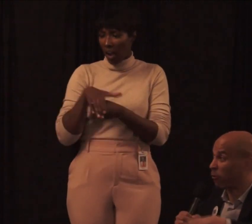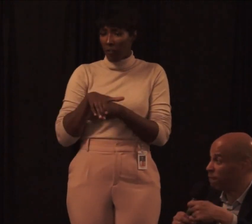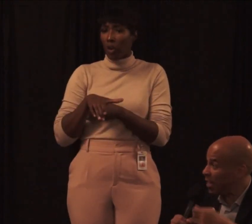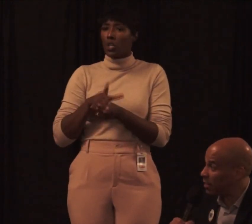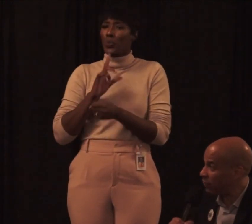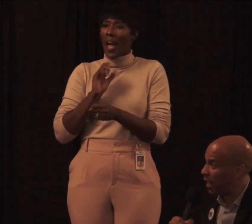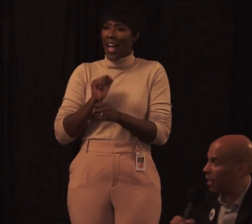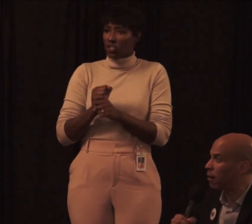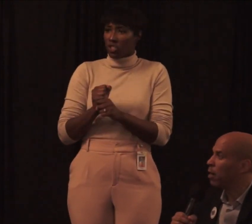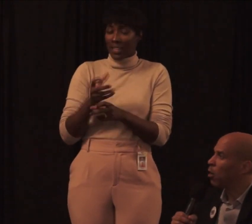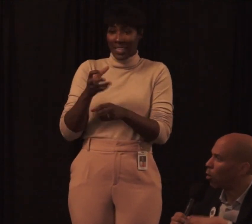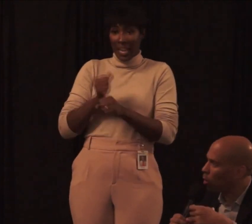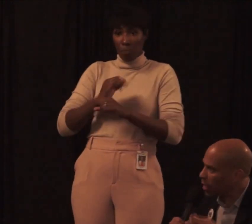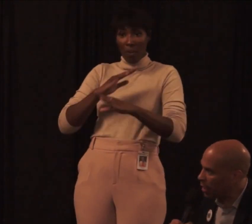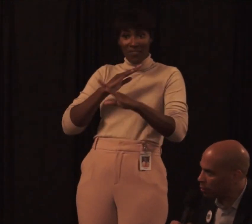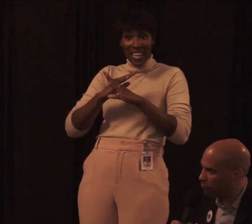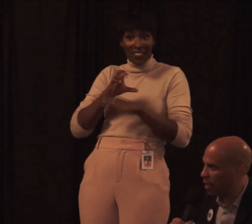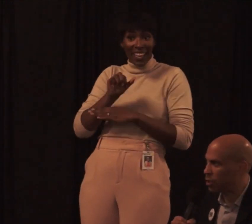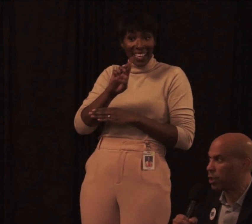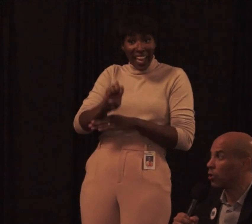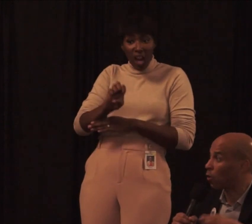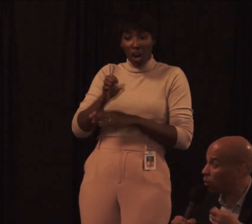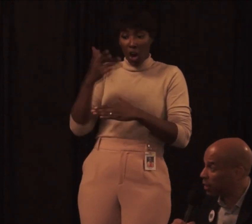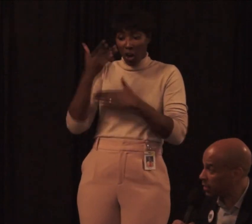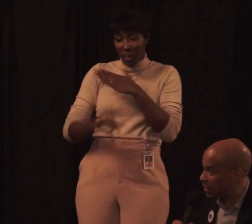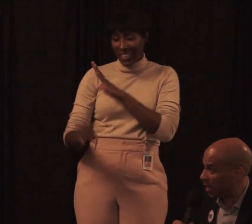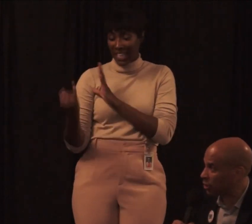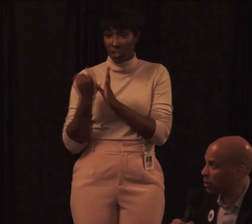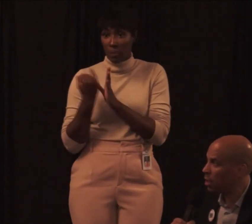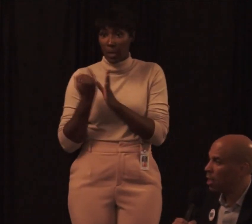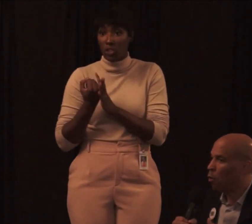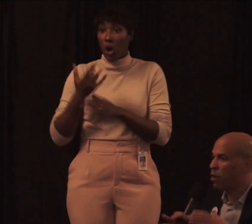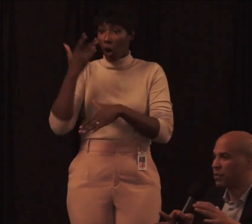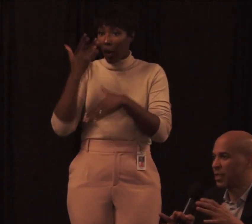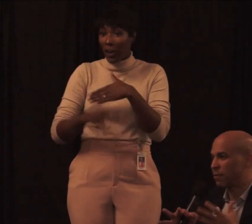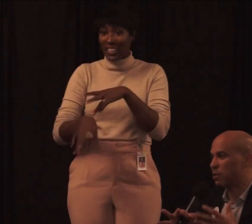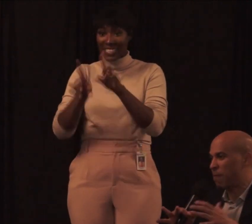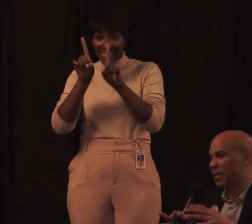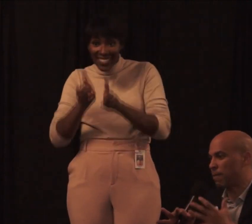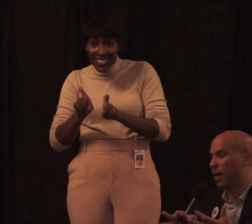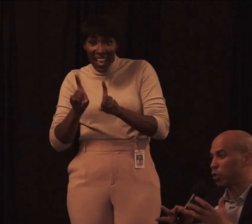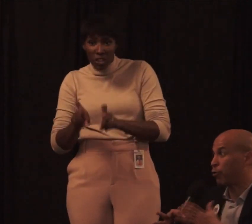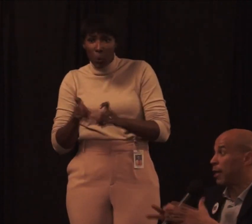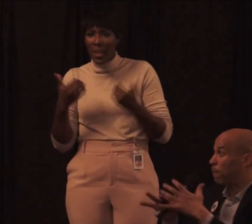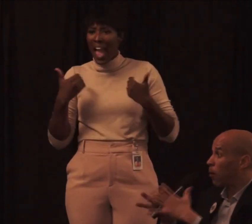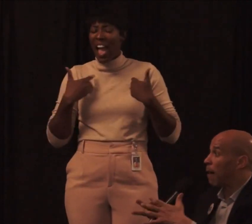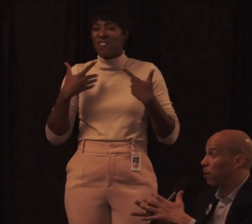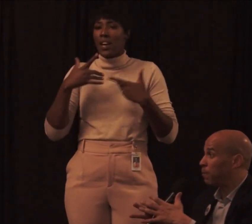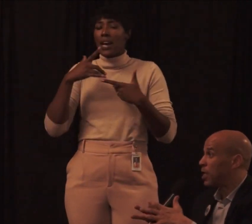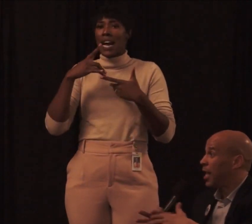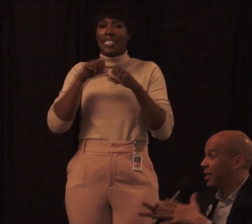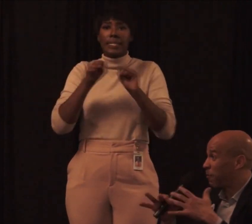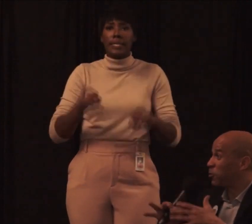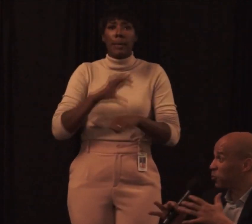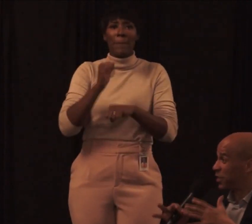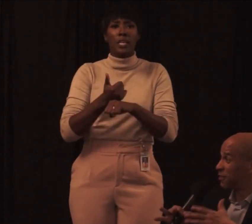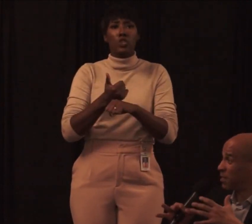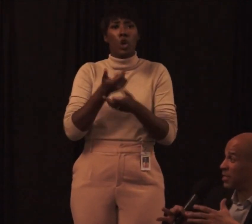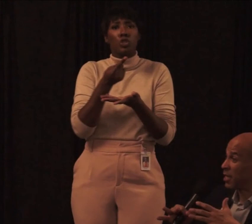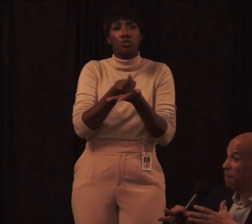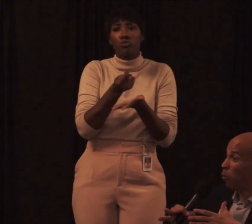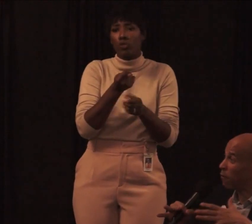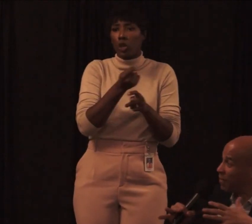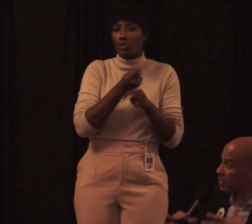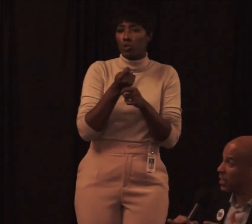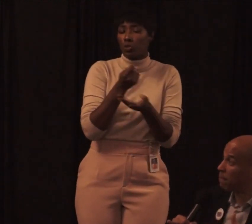people to get preventative care, early intervention, early detection. We have a system that's based upon treating problems as opposed to a